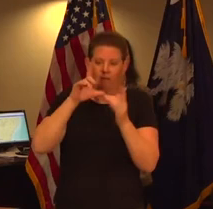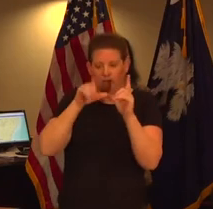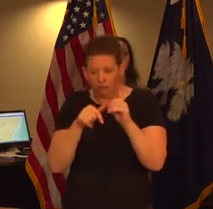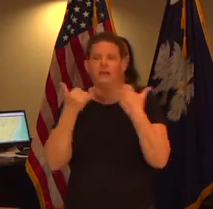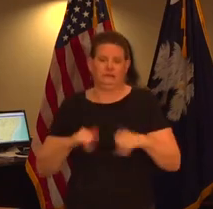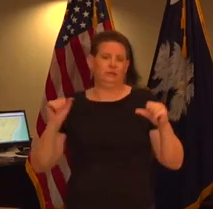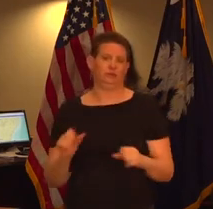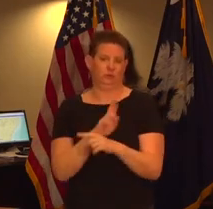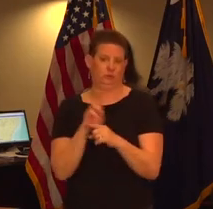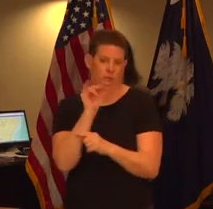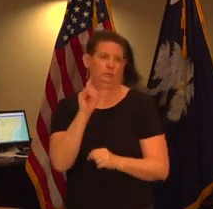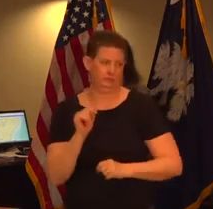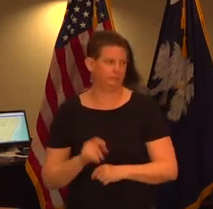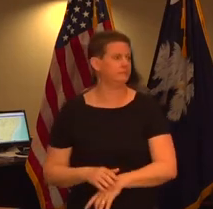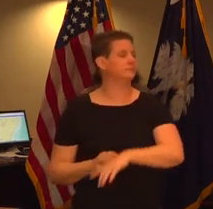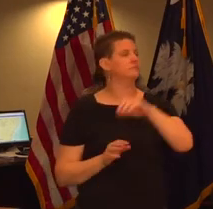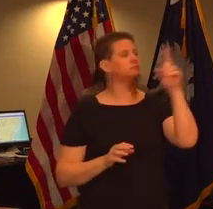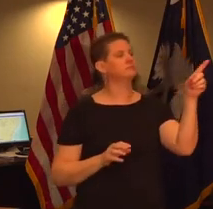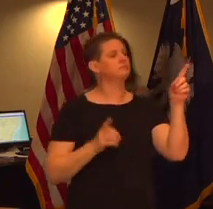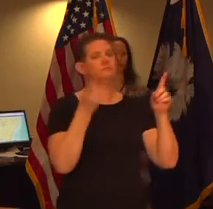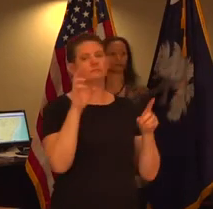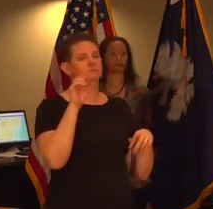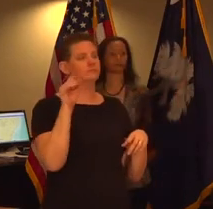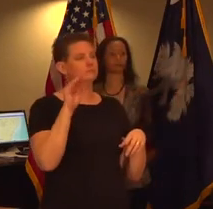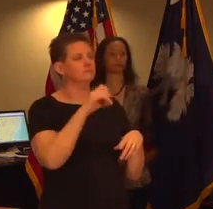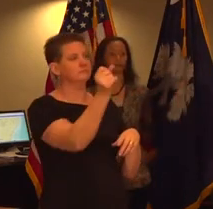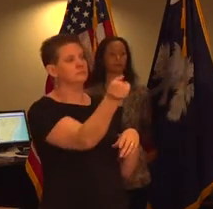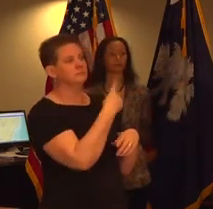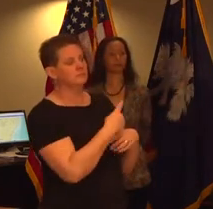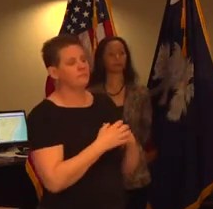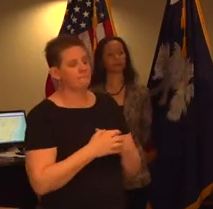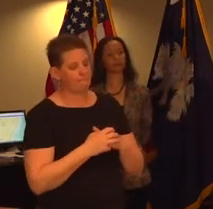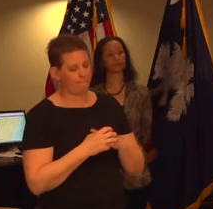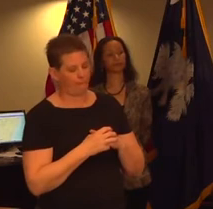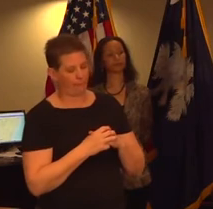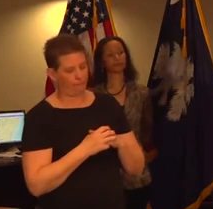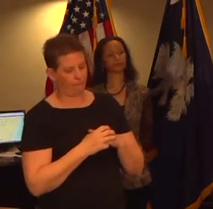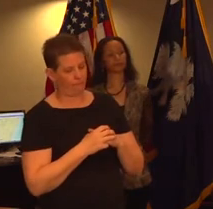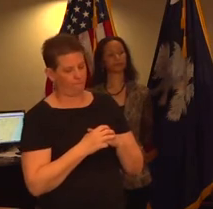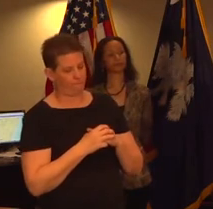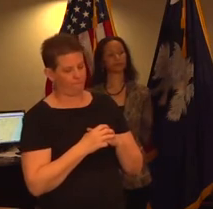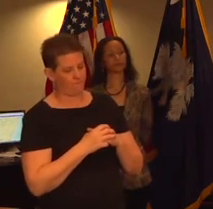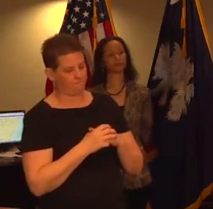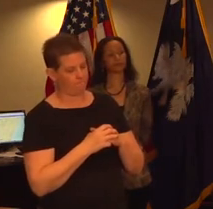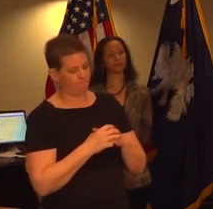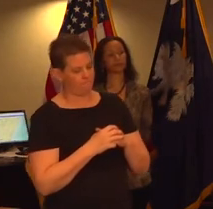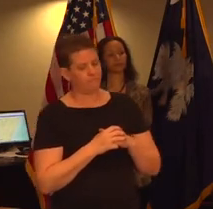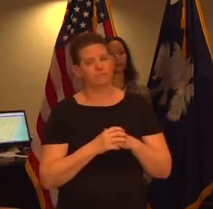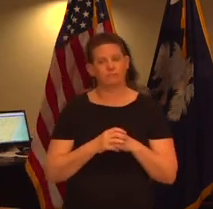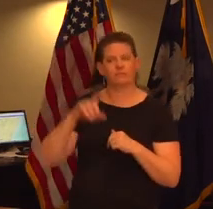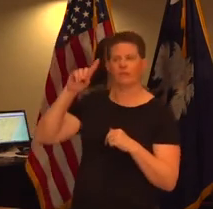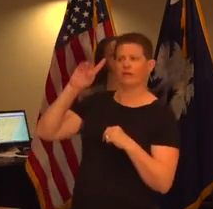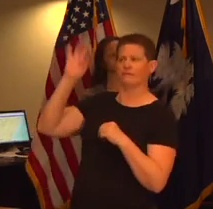had a useful life when we look at that allotment how much of our entire allotment have we received and what can we